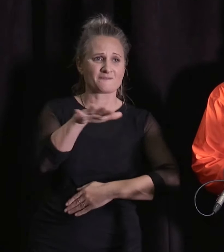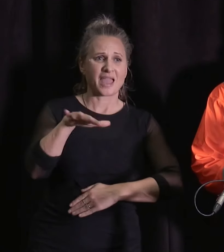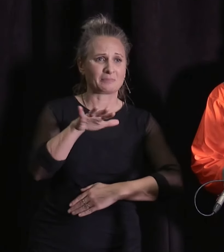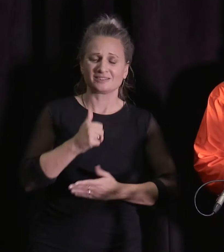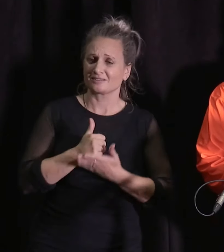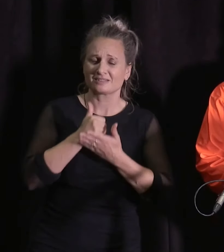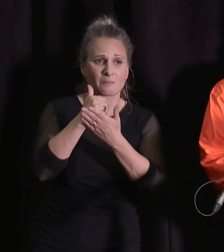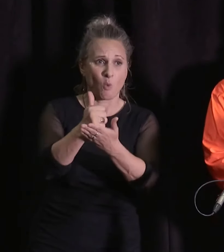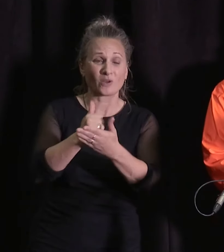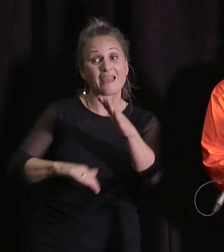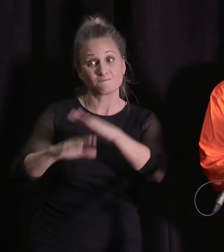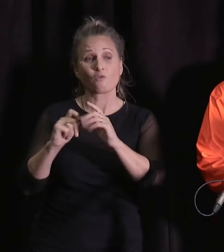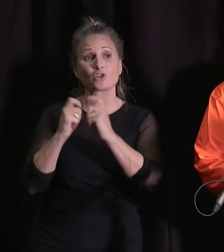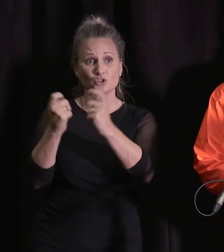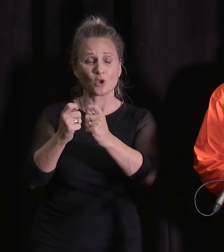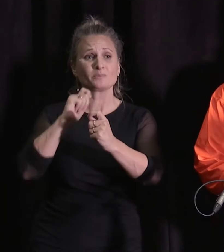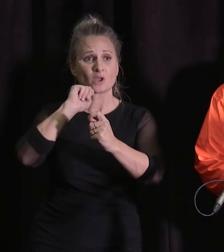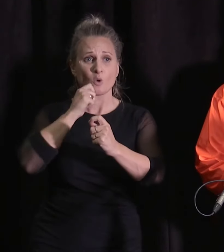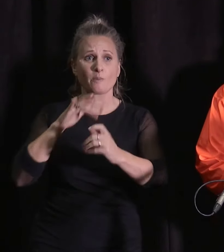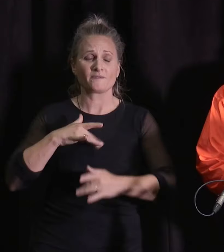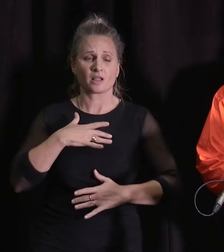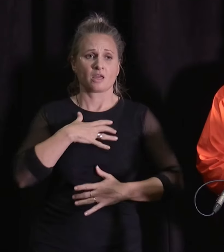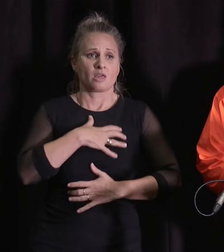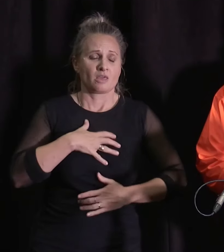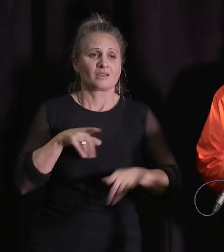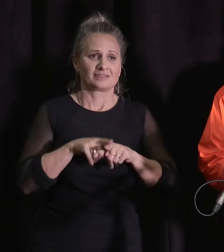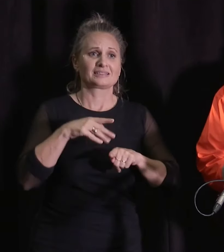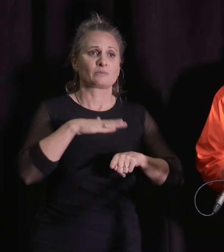and emergency who will be feeling this whilst they're continuing to do their work as well.